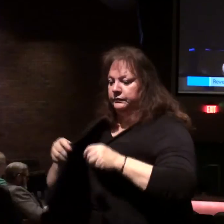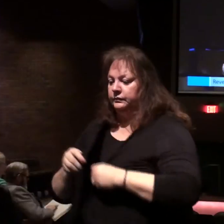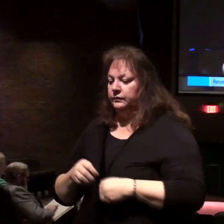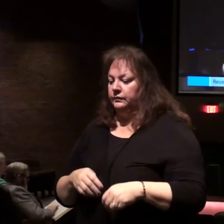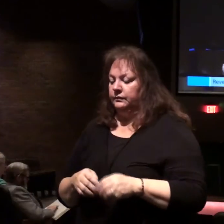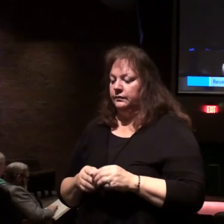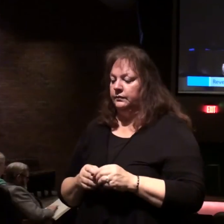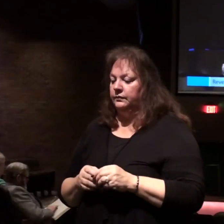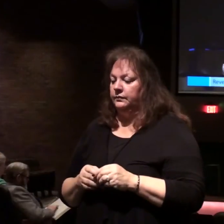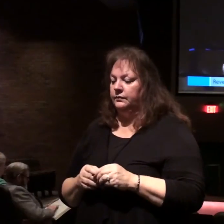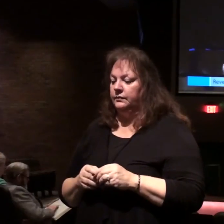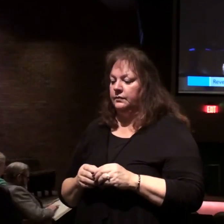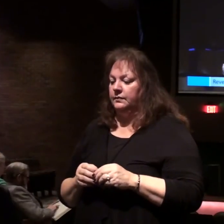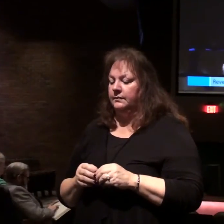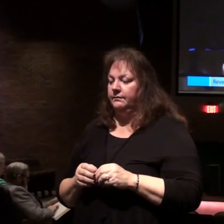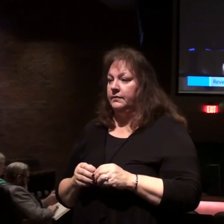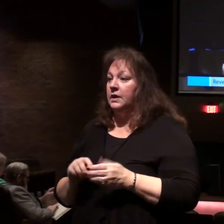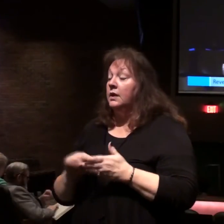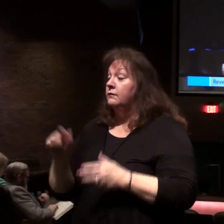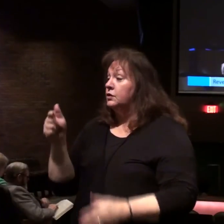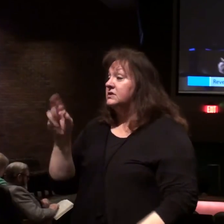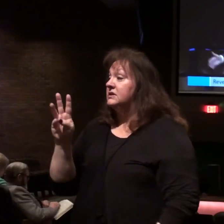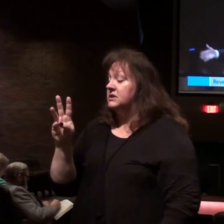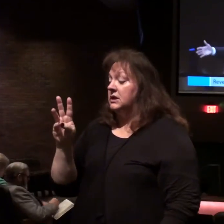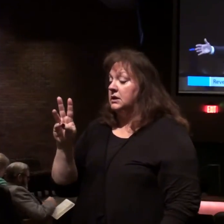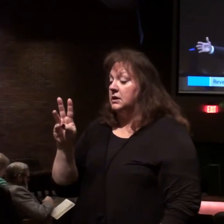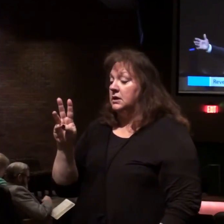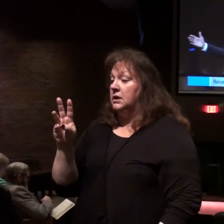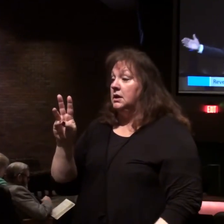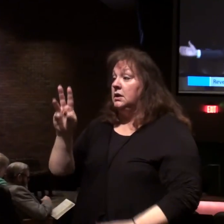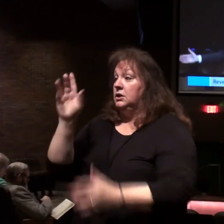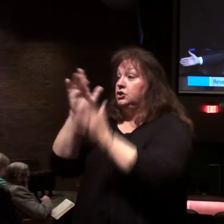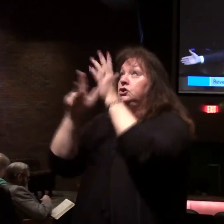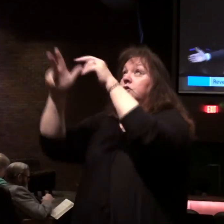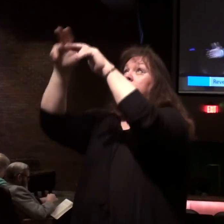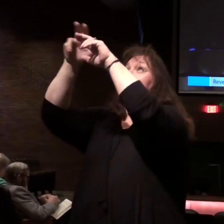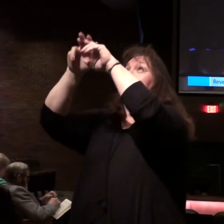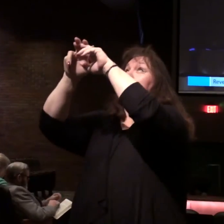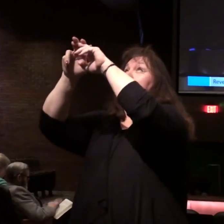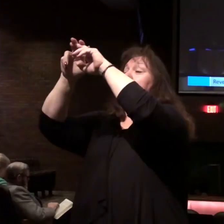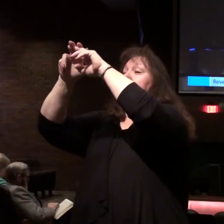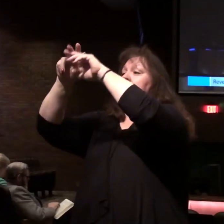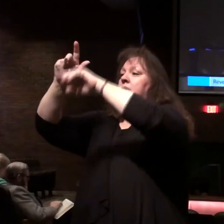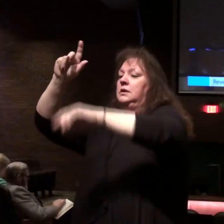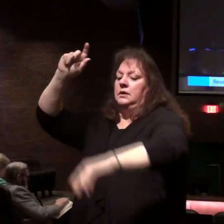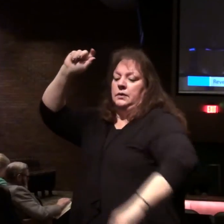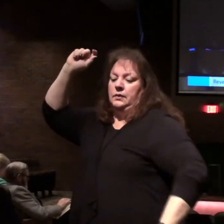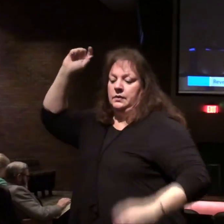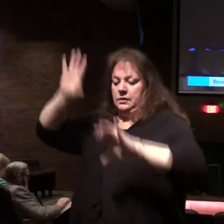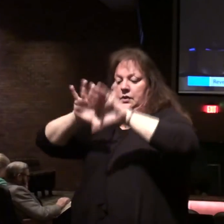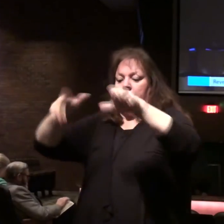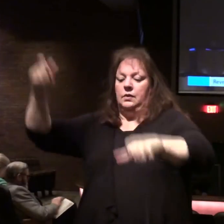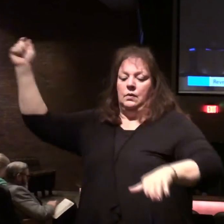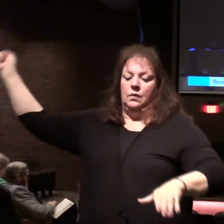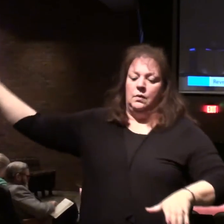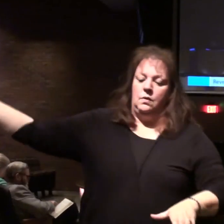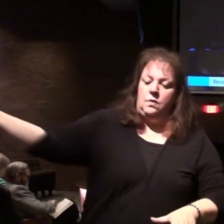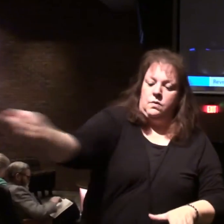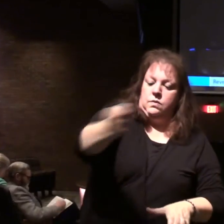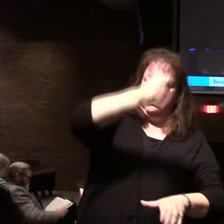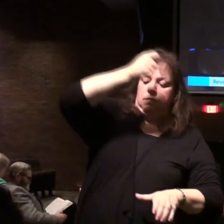You have a picture. verse 16. And he who sat on the clouds swung his sickle over the earth. The earth was reaped.